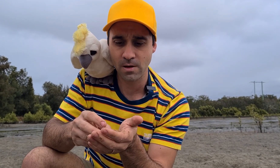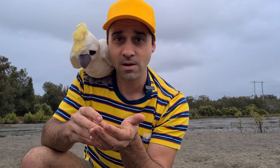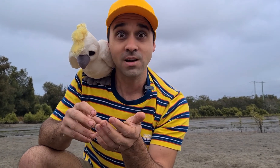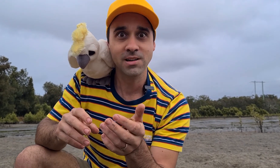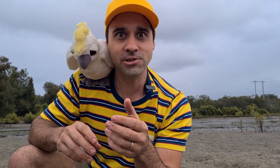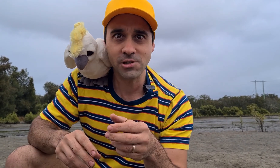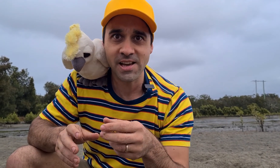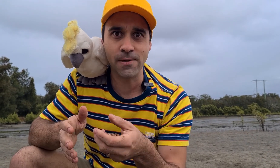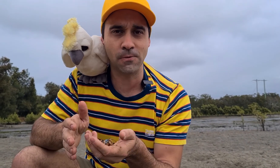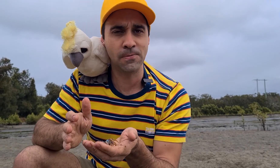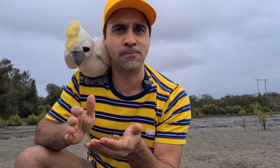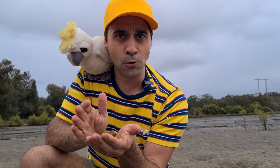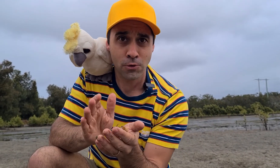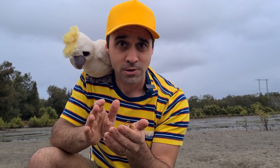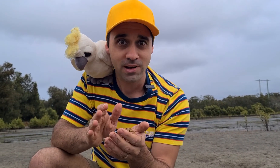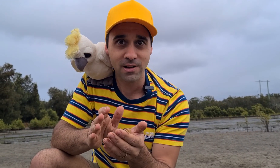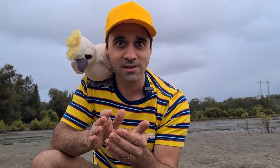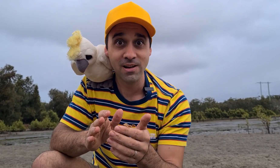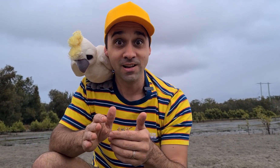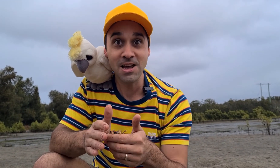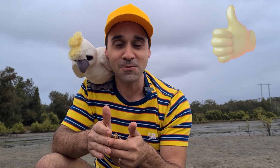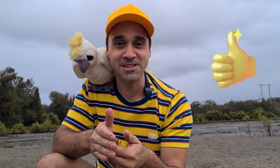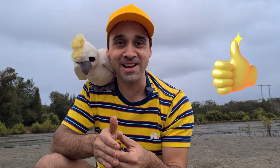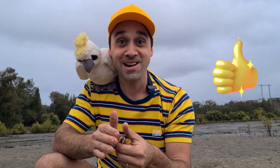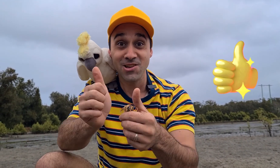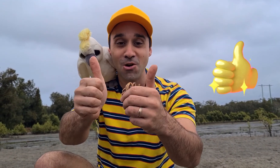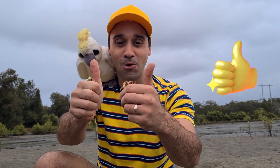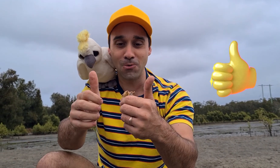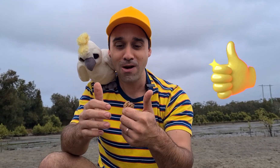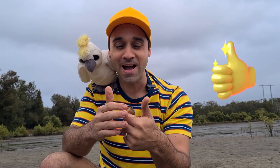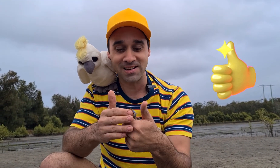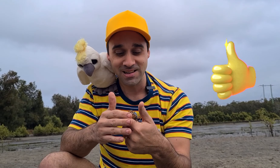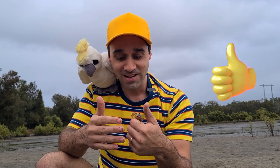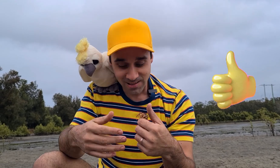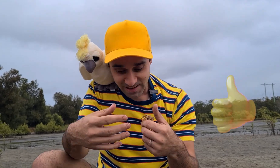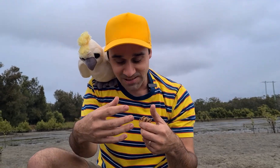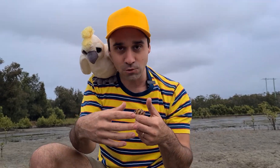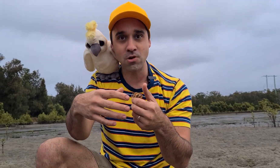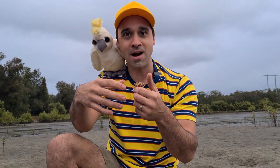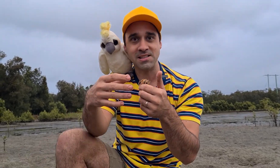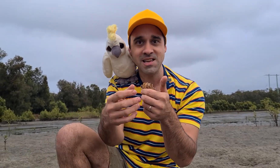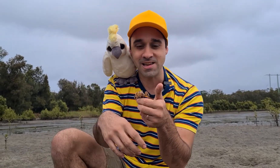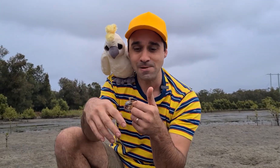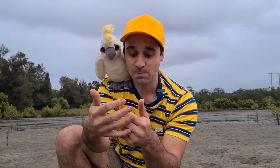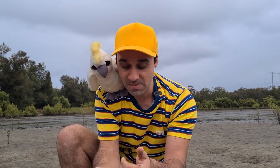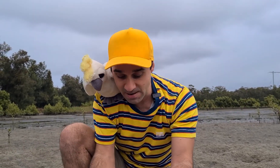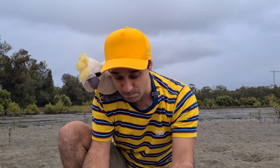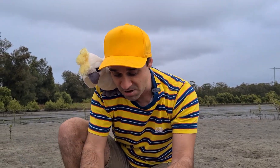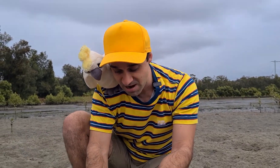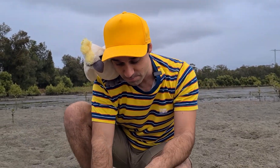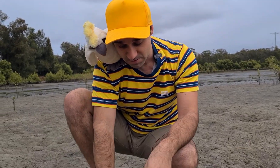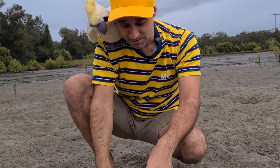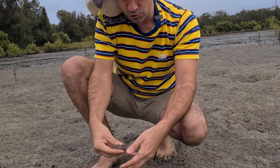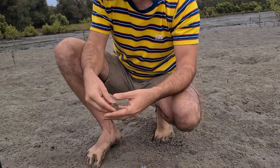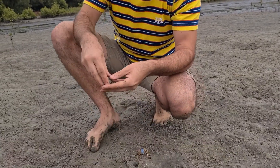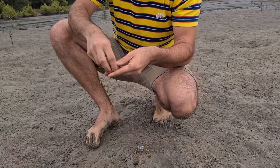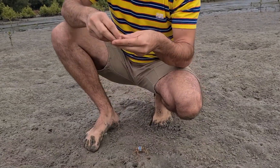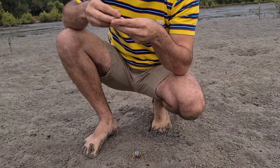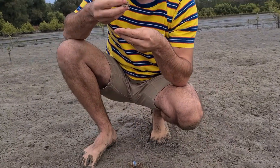Did you say for food? If you did, you're right. These little guys here, they pick up scoops of sand,